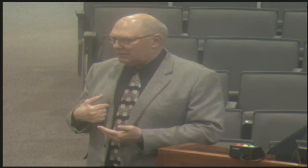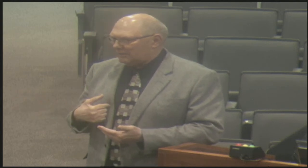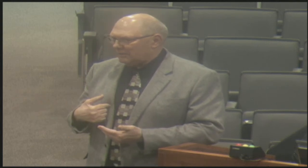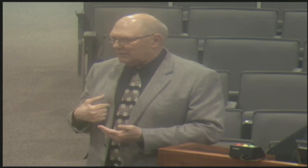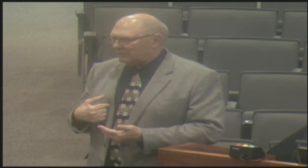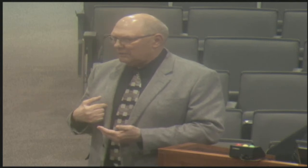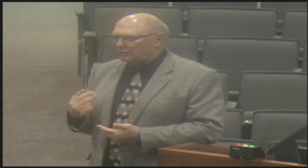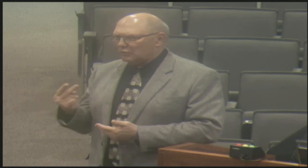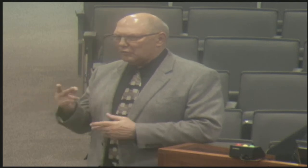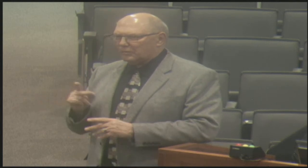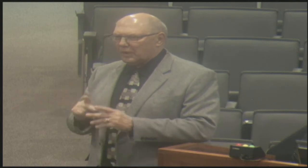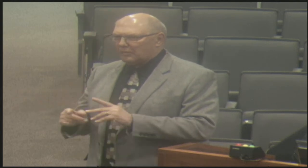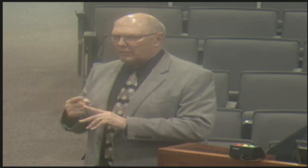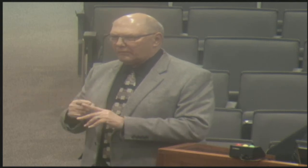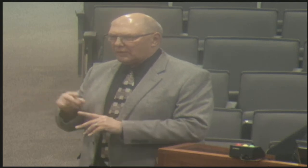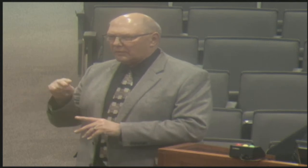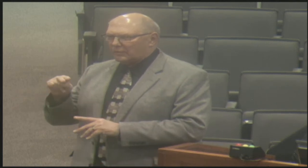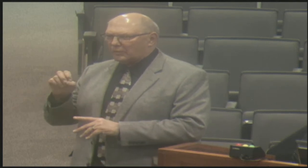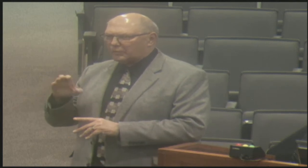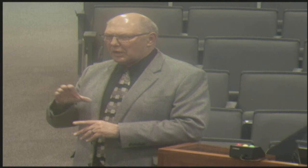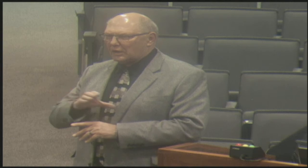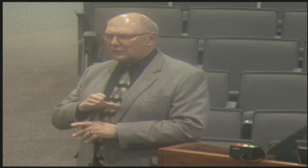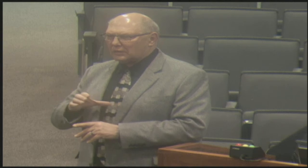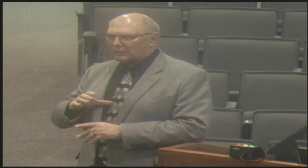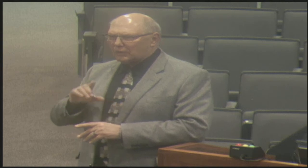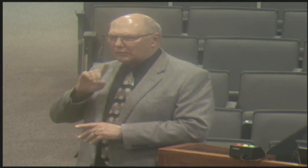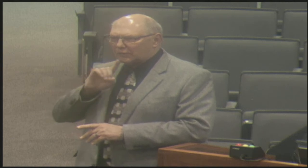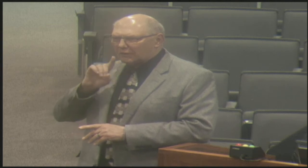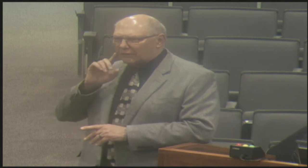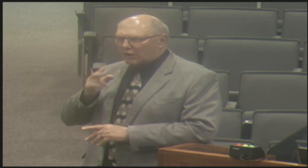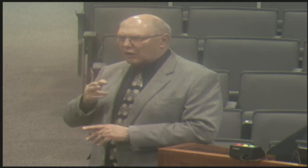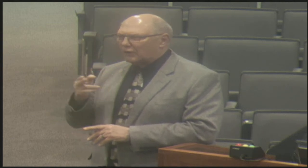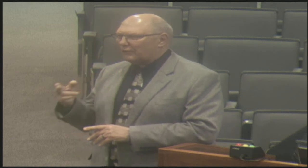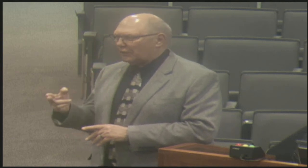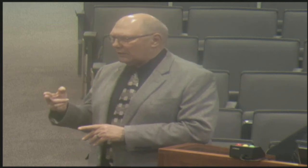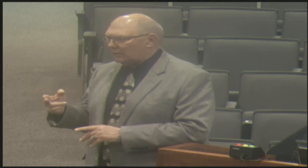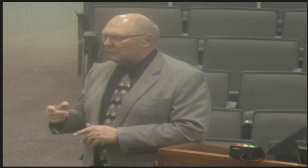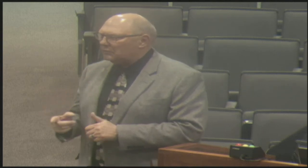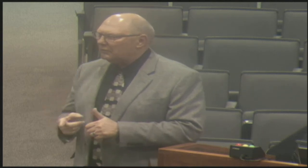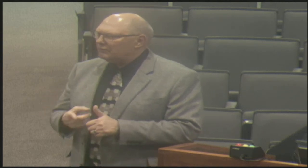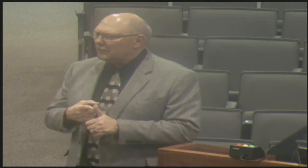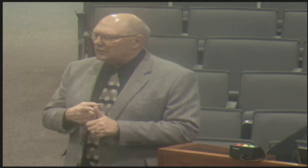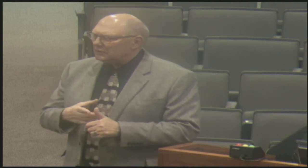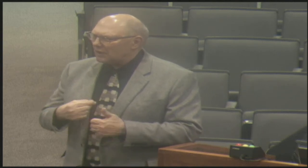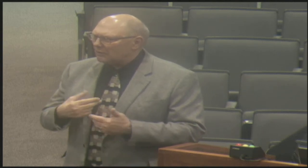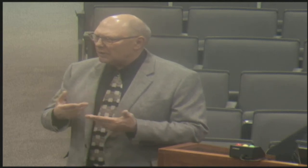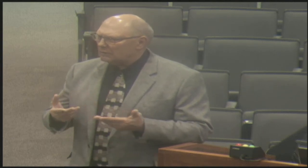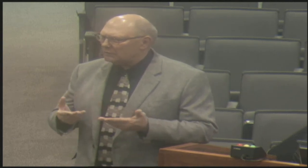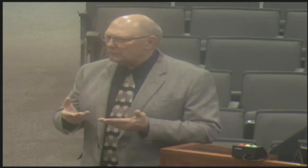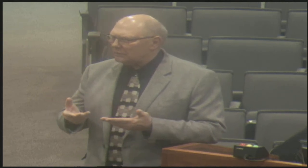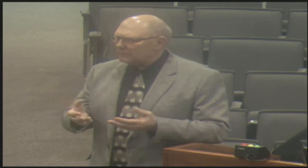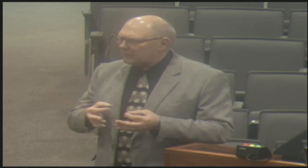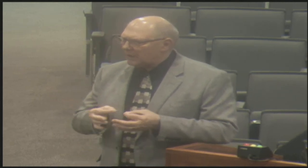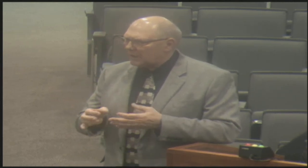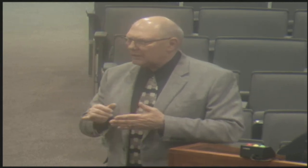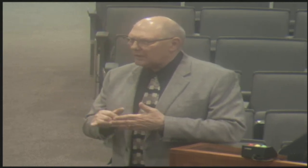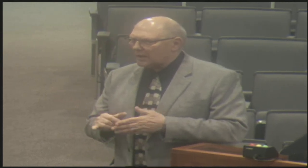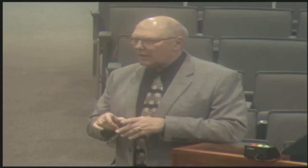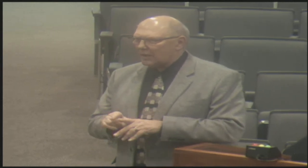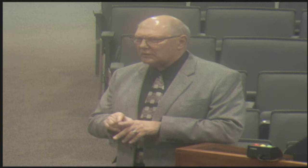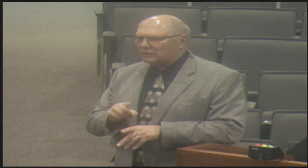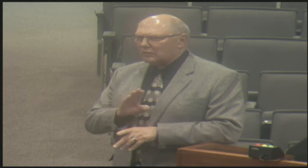topic. I have brought two individuals here with me today. Both represent the Nebraska Commission from the Deaf and Hard of Hearing.